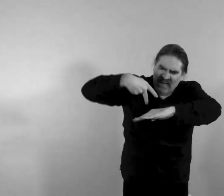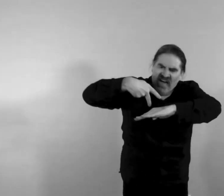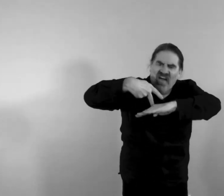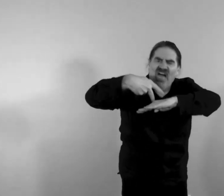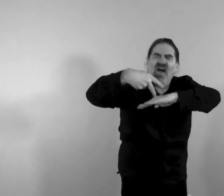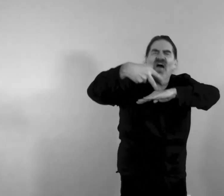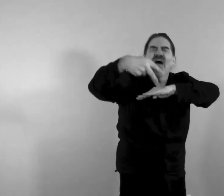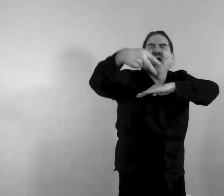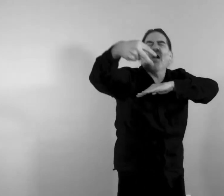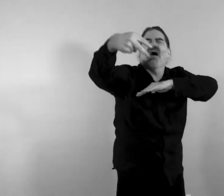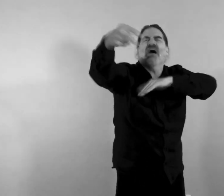skims the surface